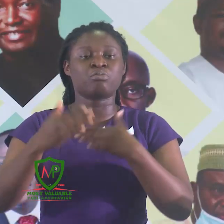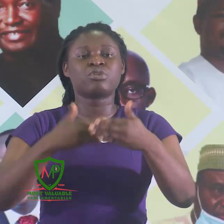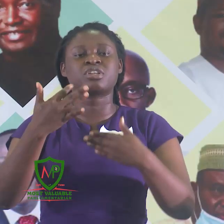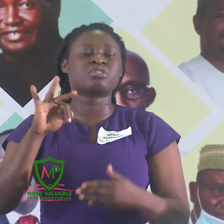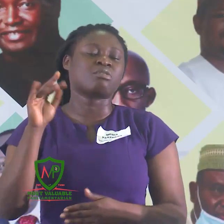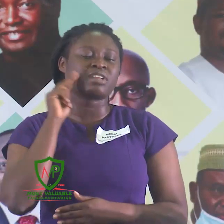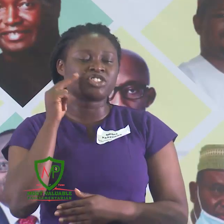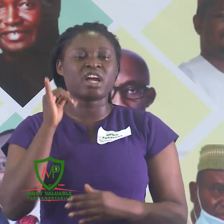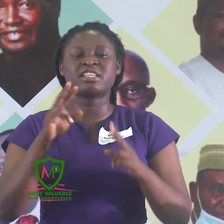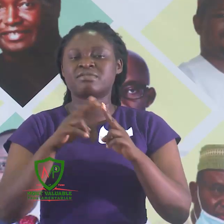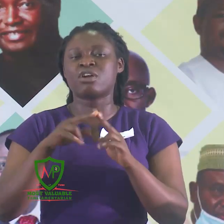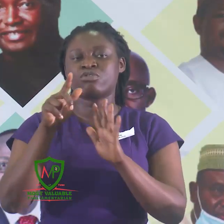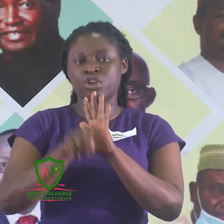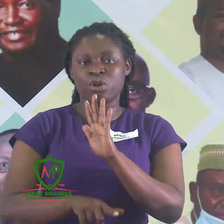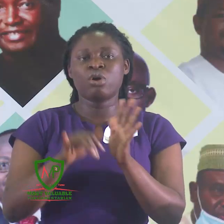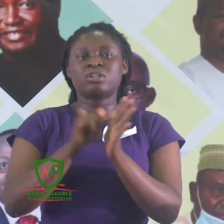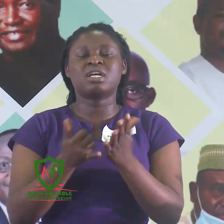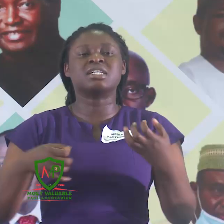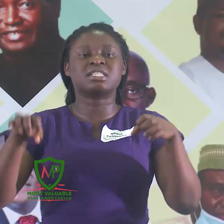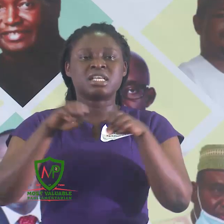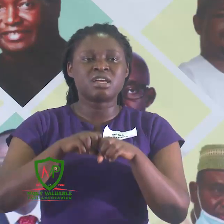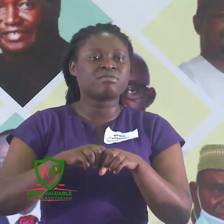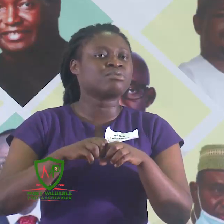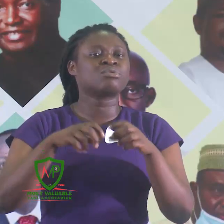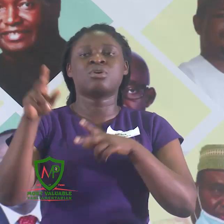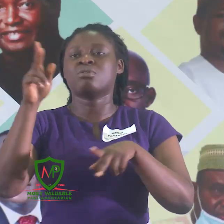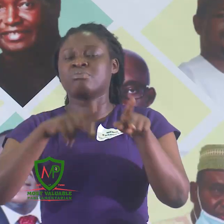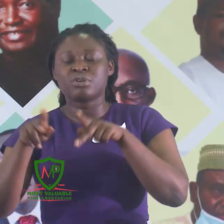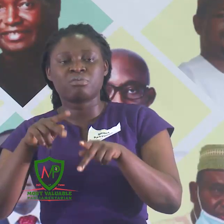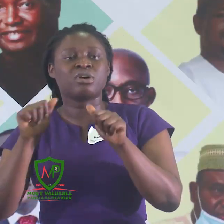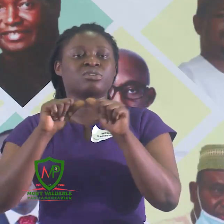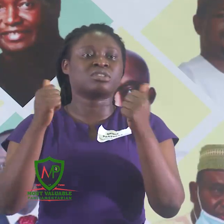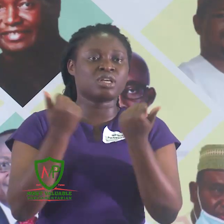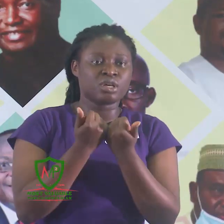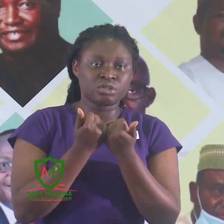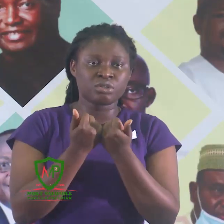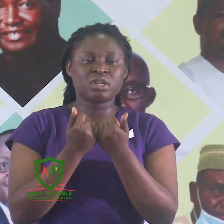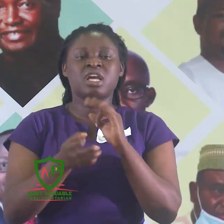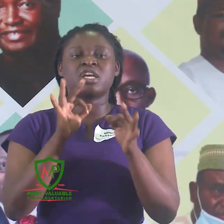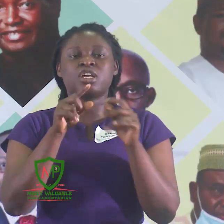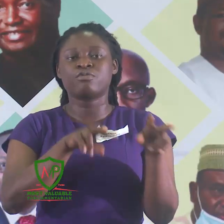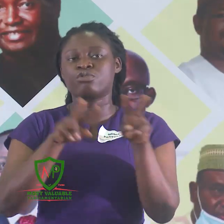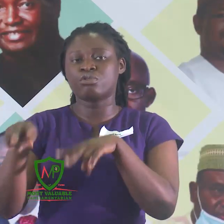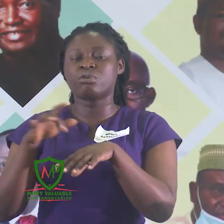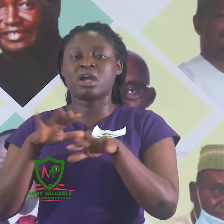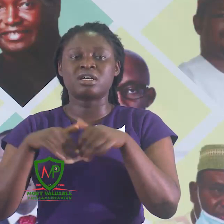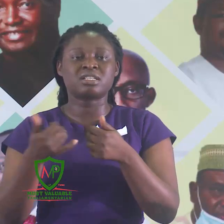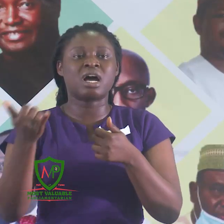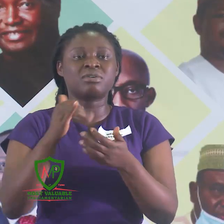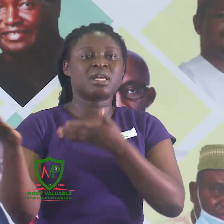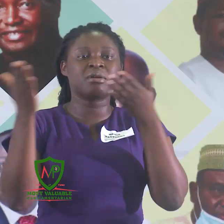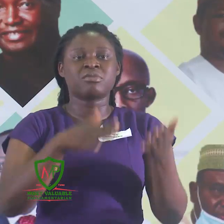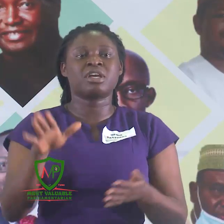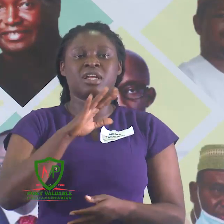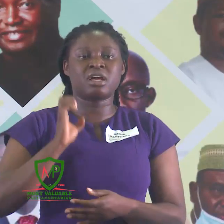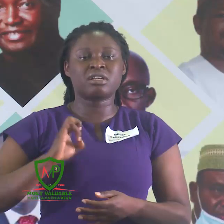is so low that even vulcanizes association. If you look at how they recruit their executives,